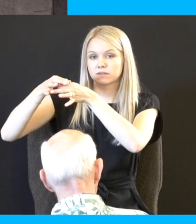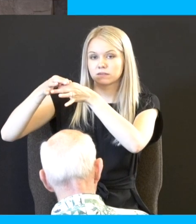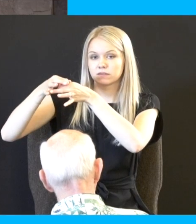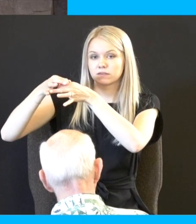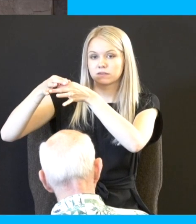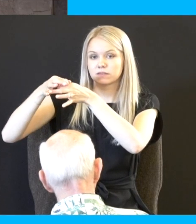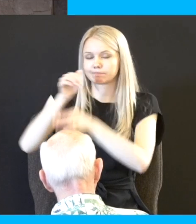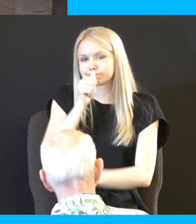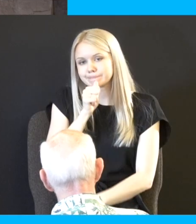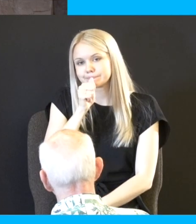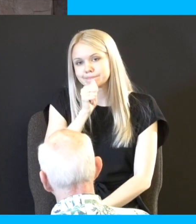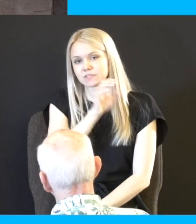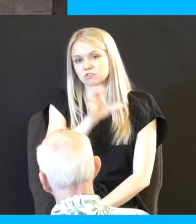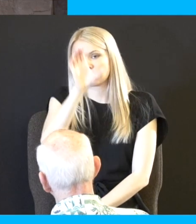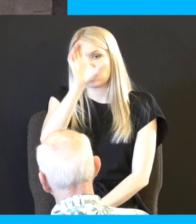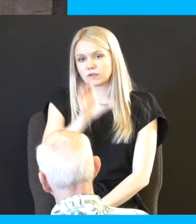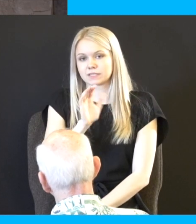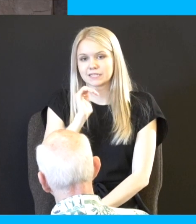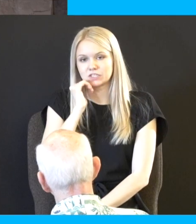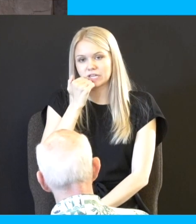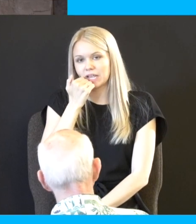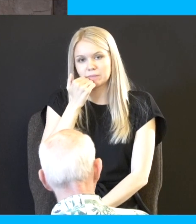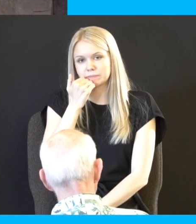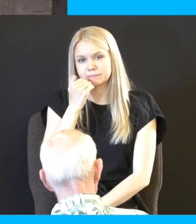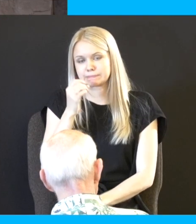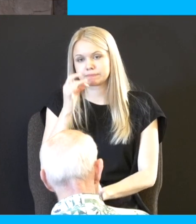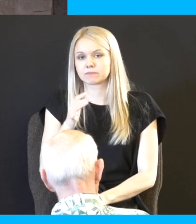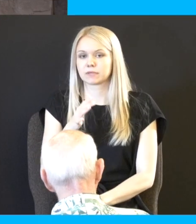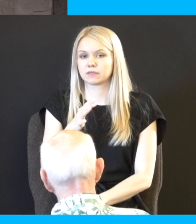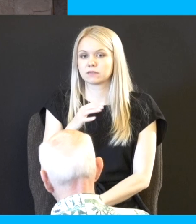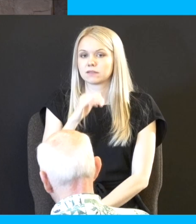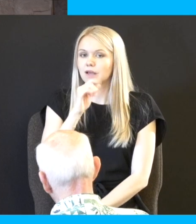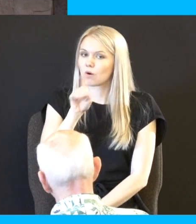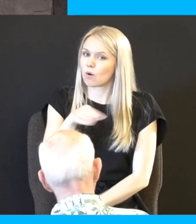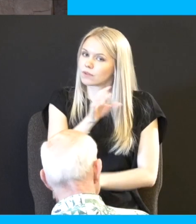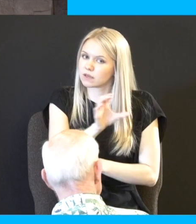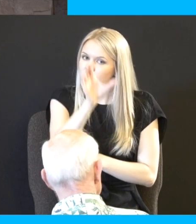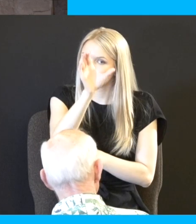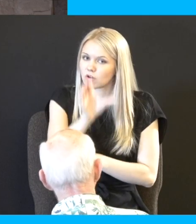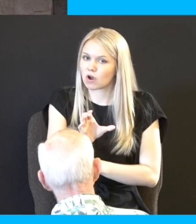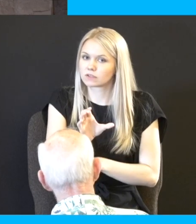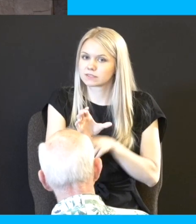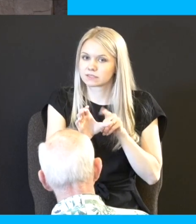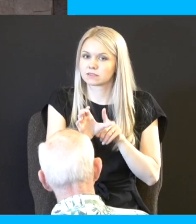cross and despised the shame but he received more than just a cross he was wounded for our iniquities